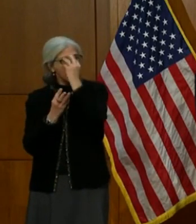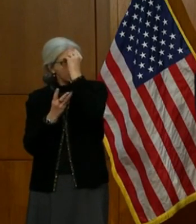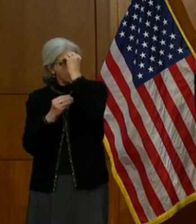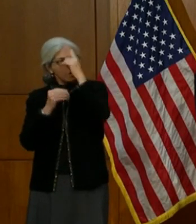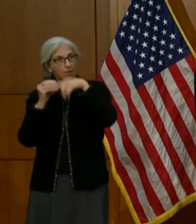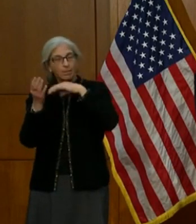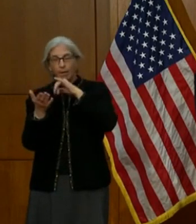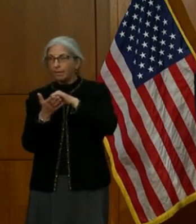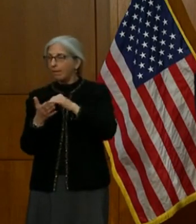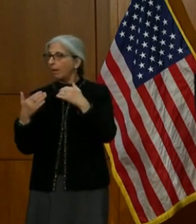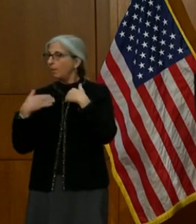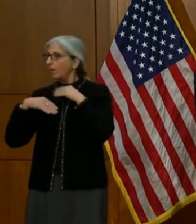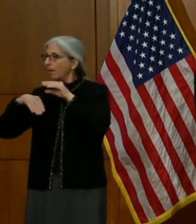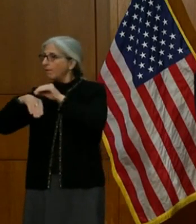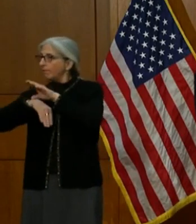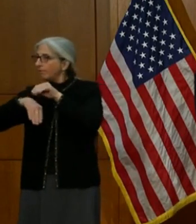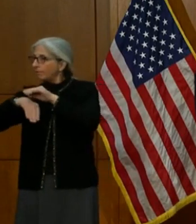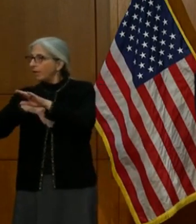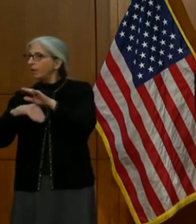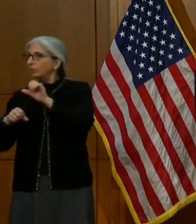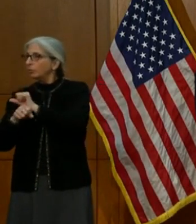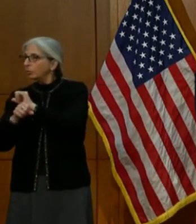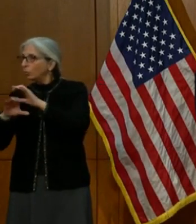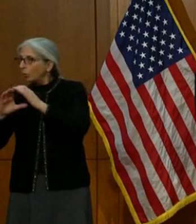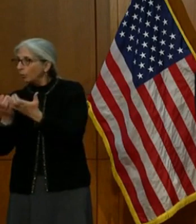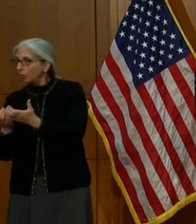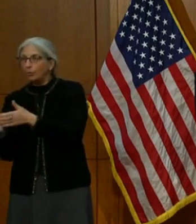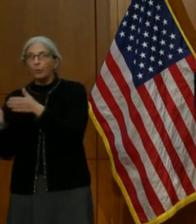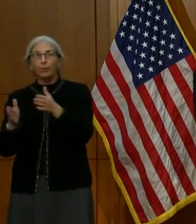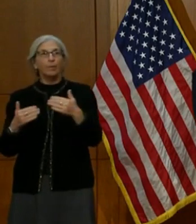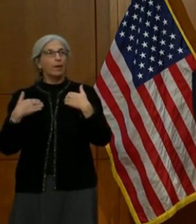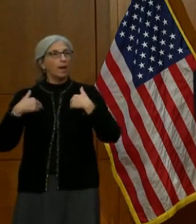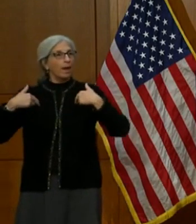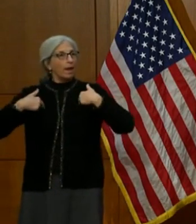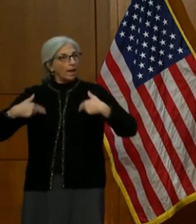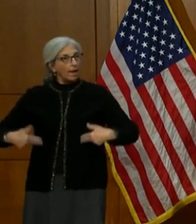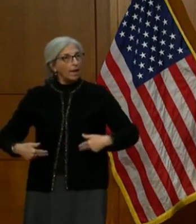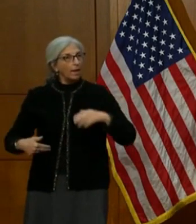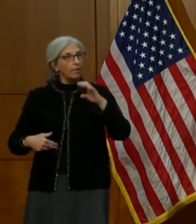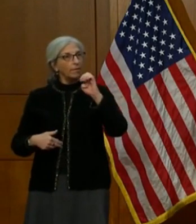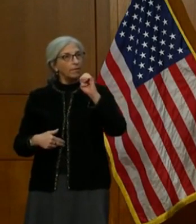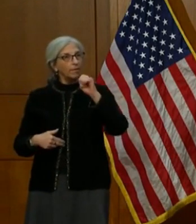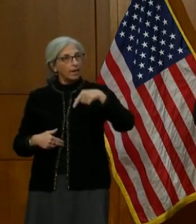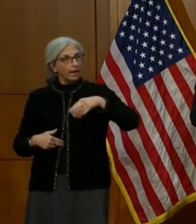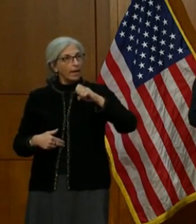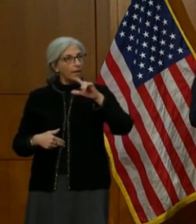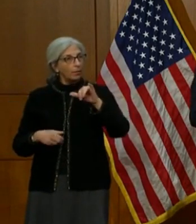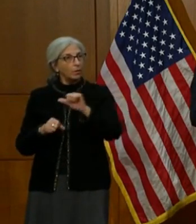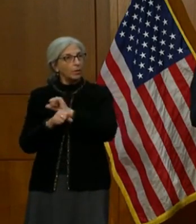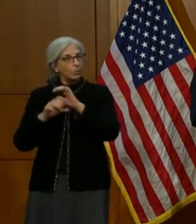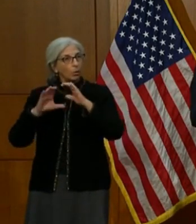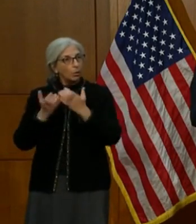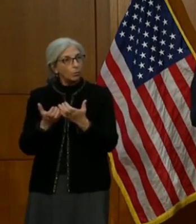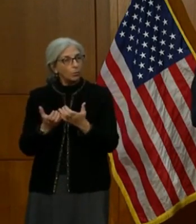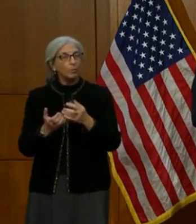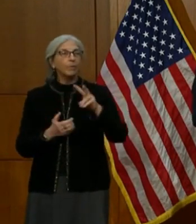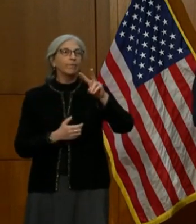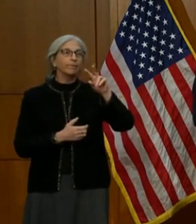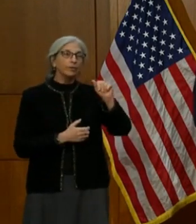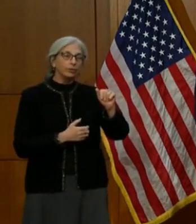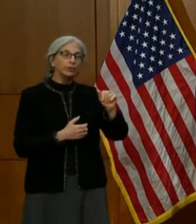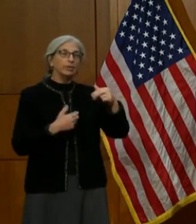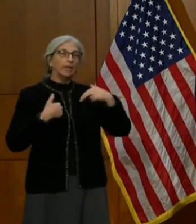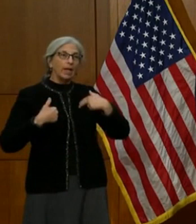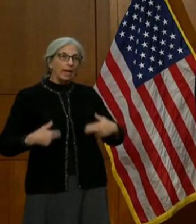work group, our health equity work group, the Virginia Medical Advisory Council, and our medical